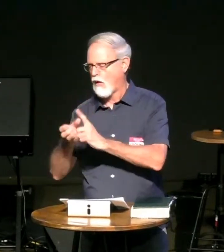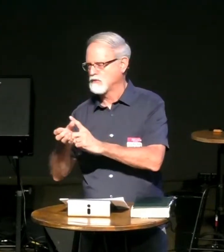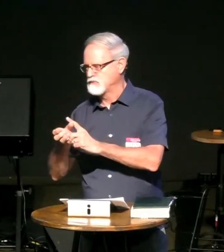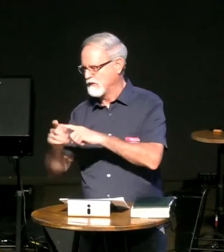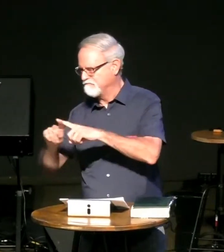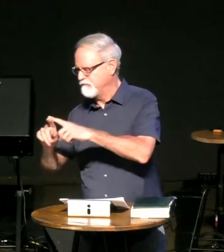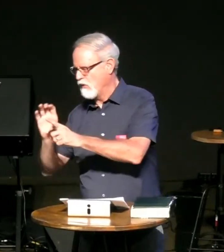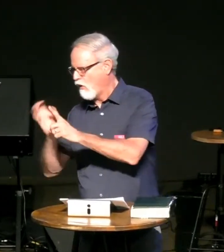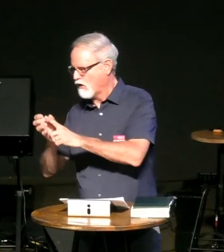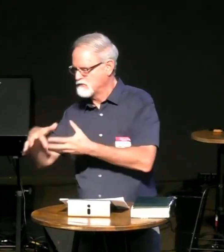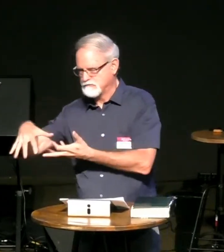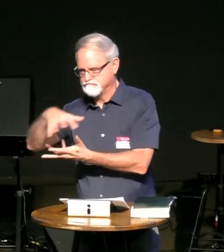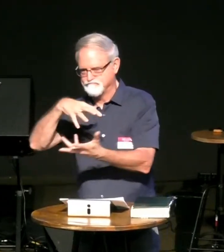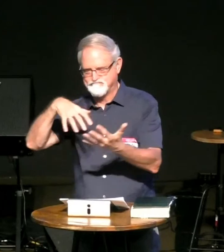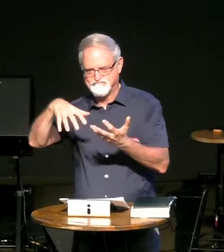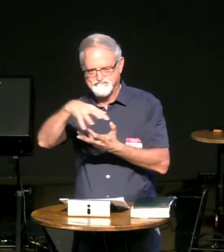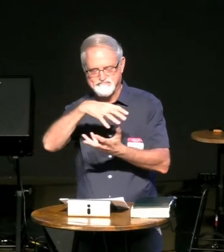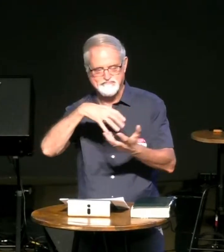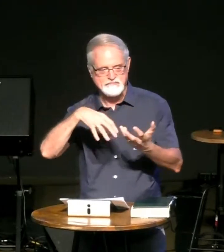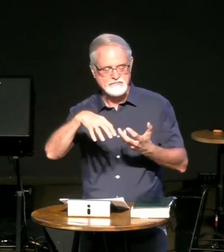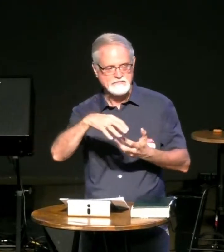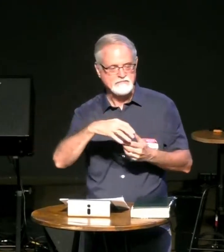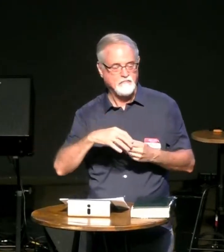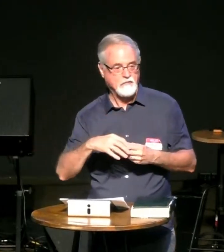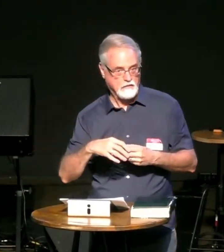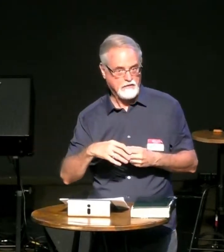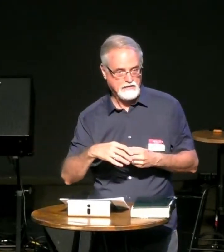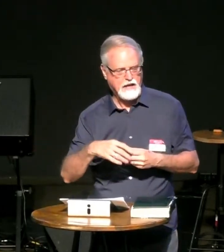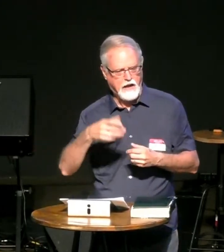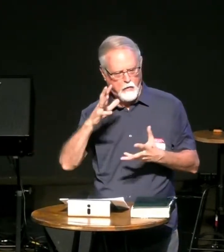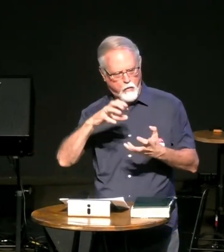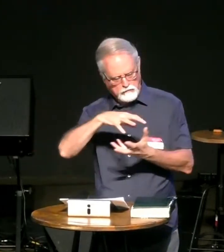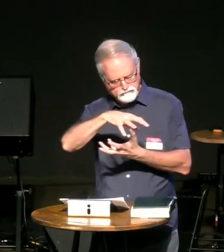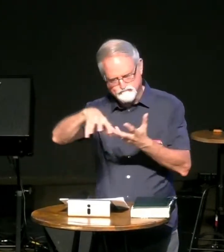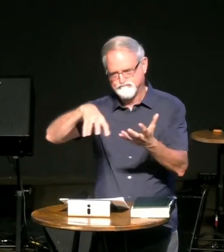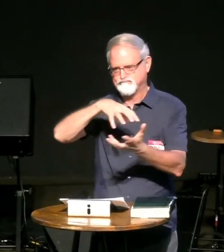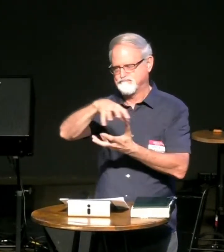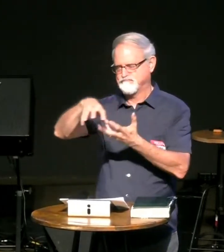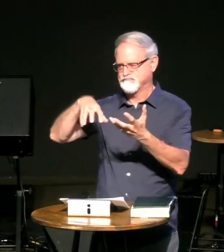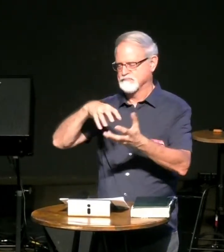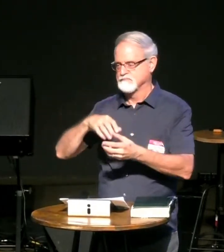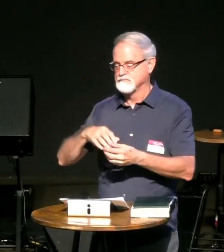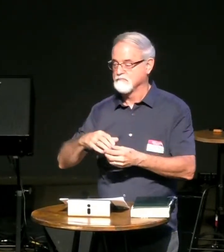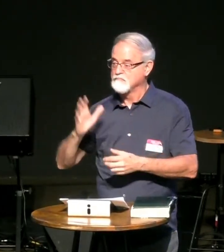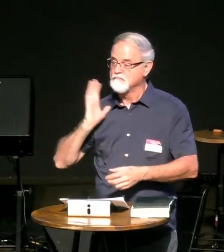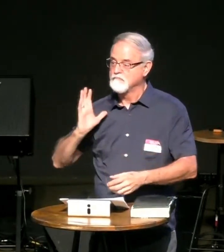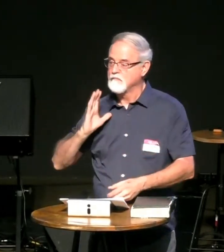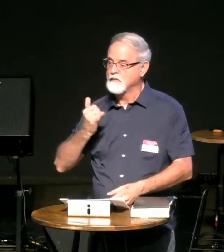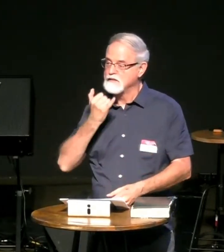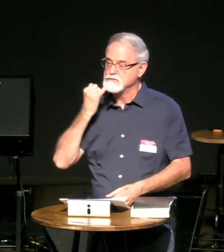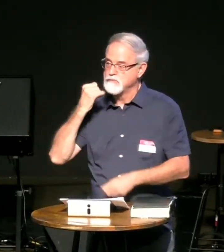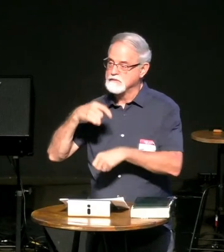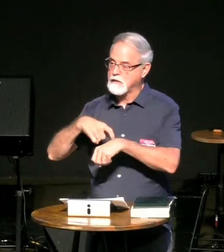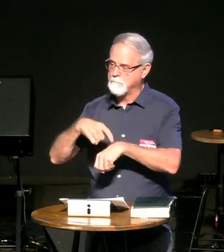ethnic groups we're talking about languages all mixed together diverse under the name of god that's this church